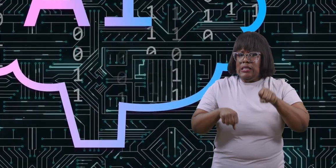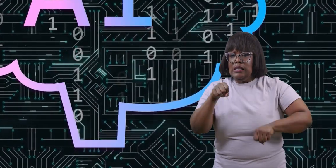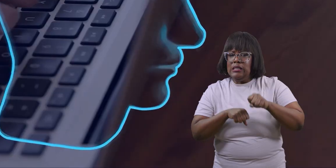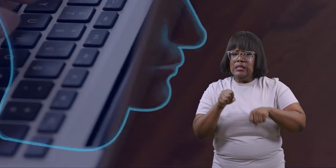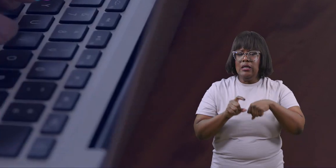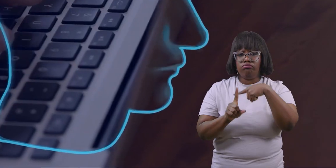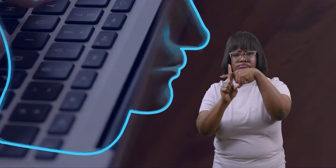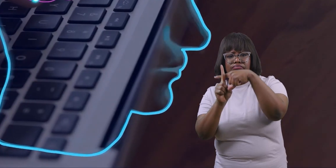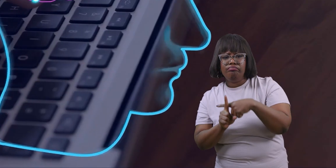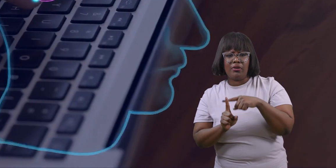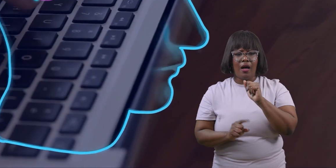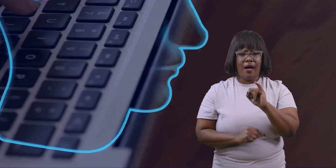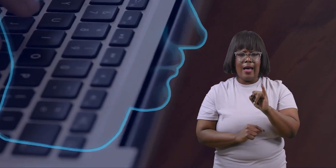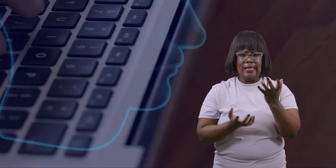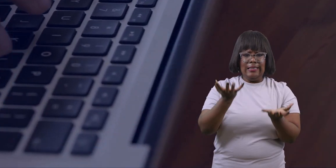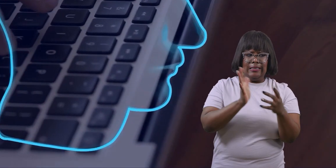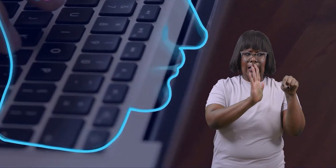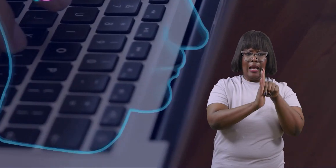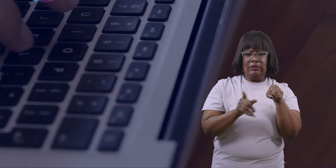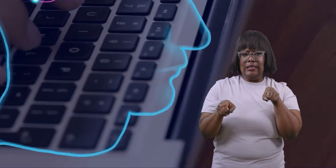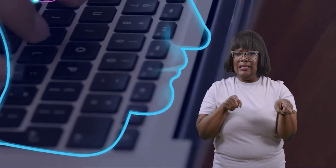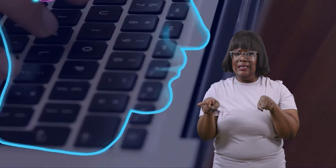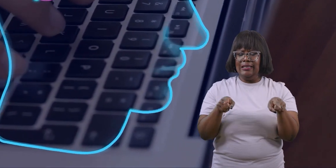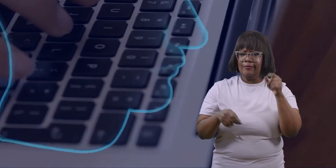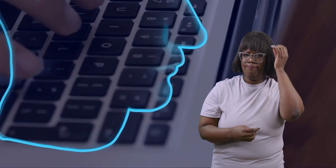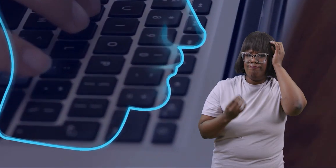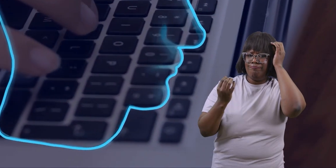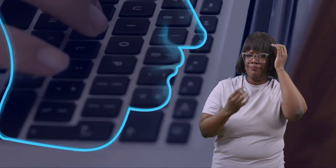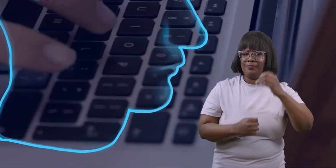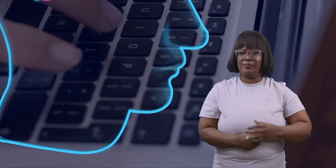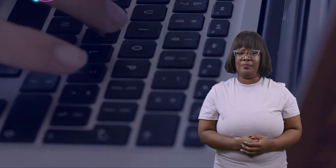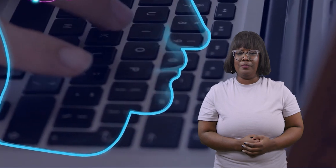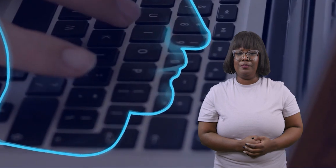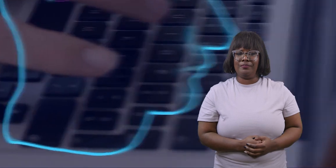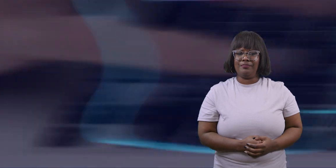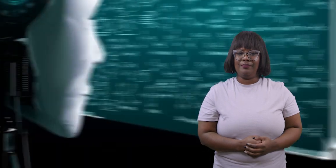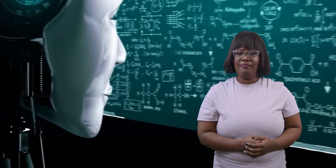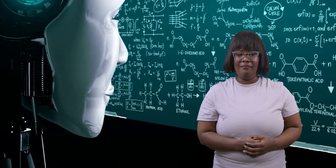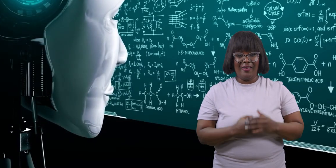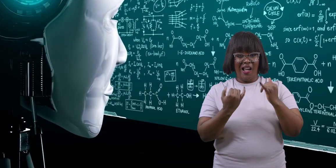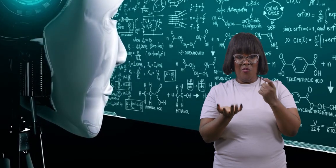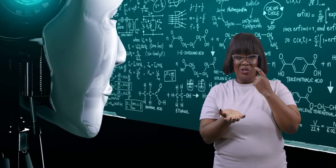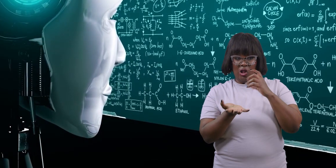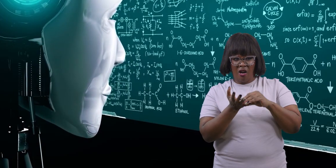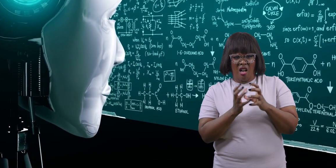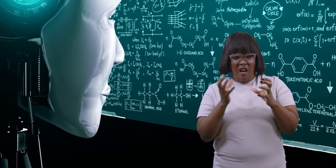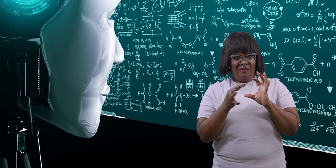the positives of AI outweigh the negatives or vice versa. We have just learned a lot